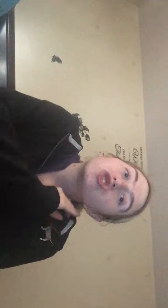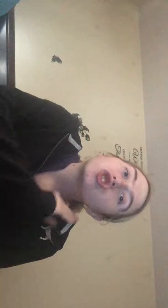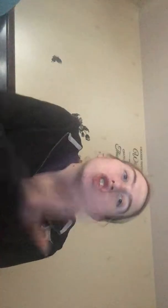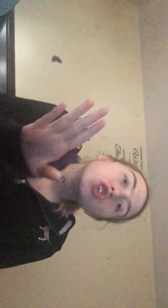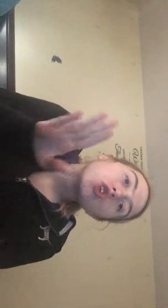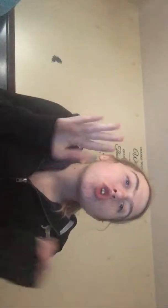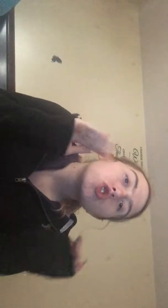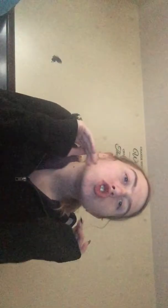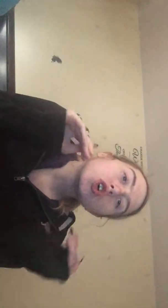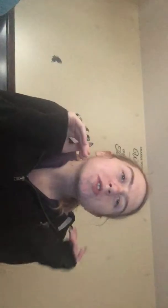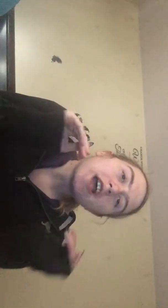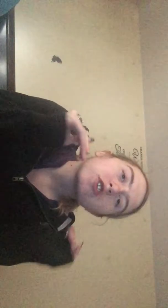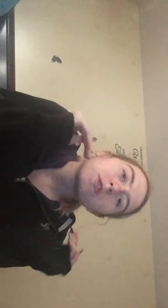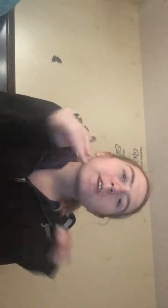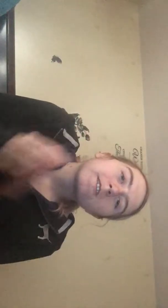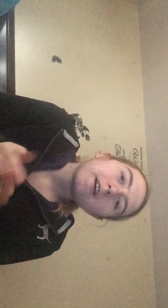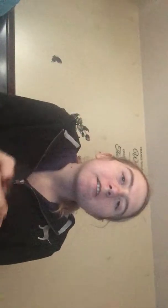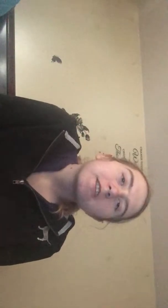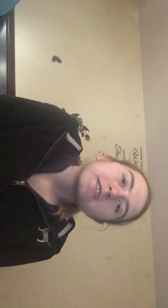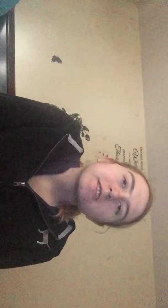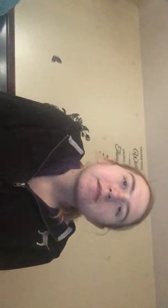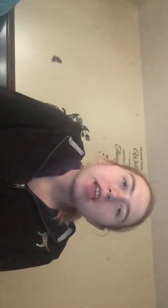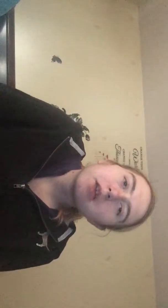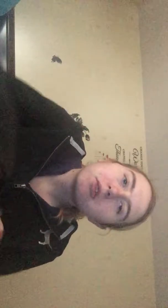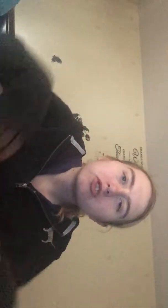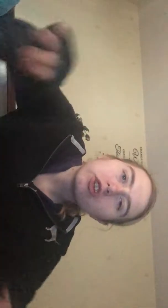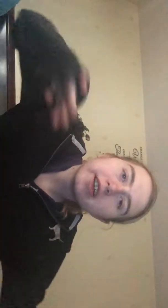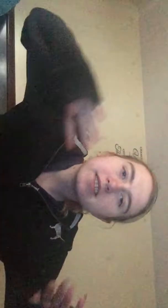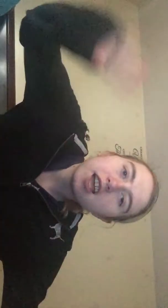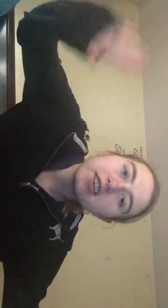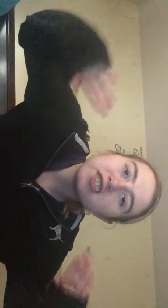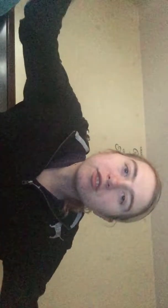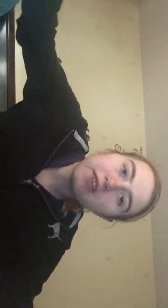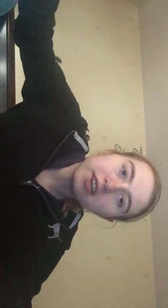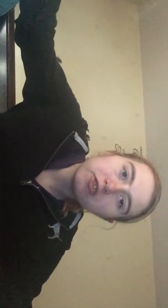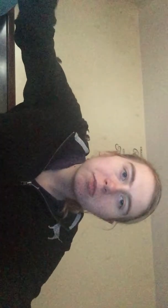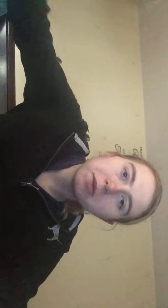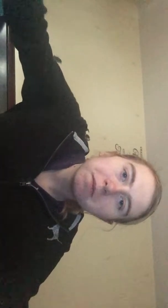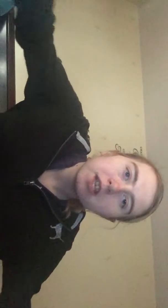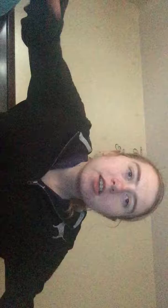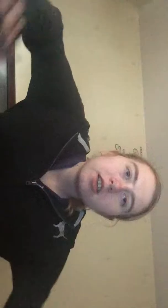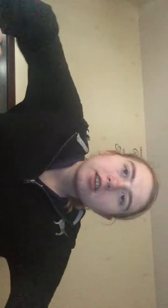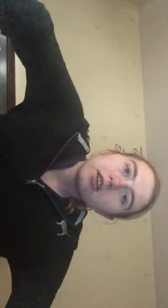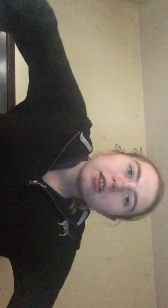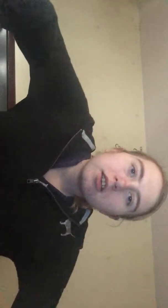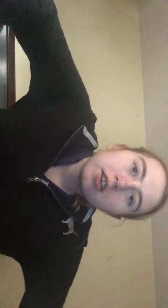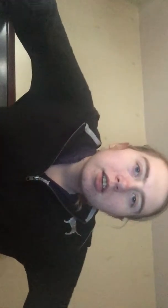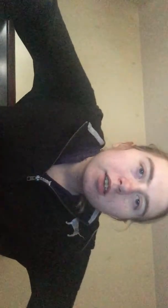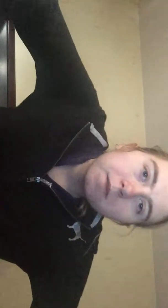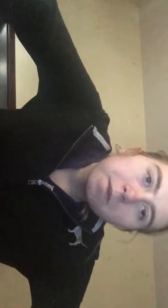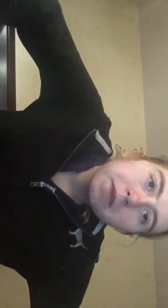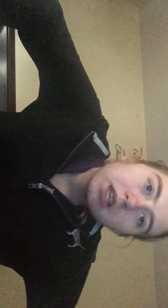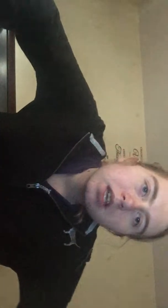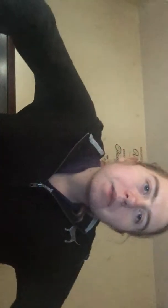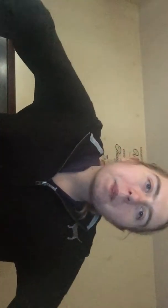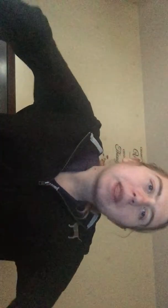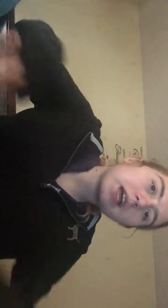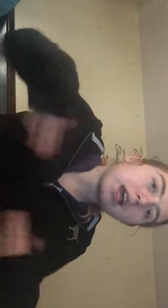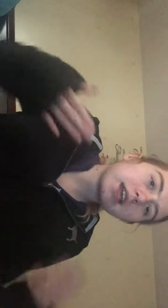she knows I don't like Halloween stuff animaltronics I still find it creepy and I